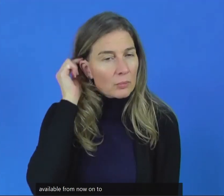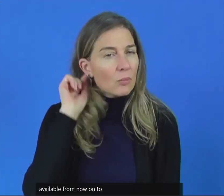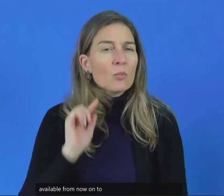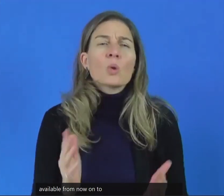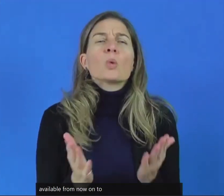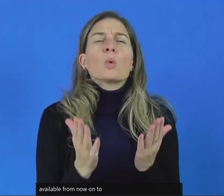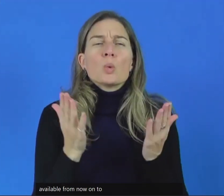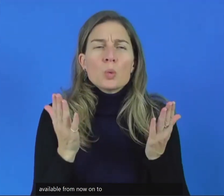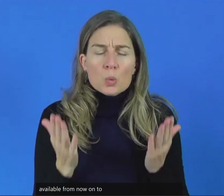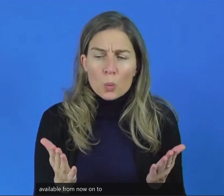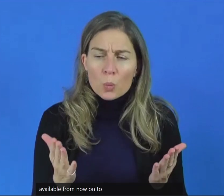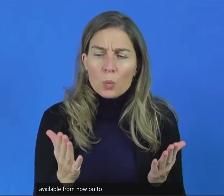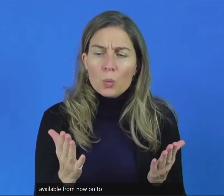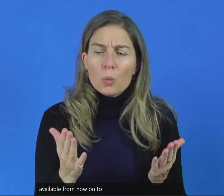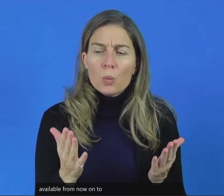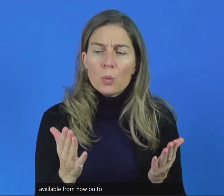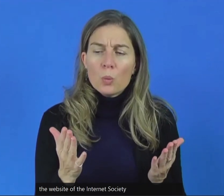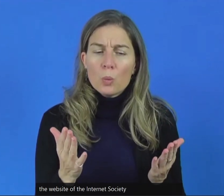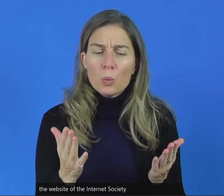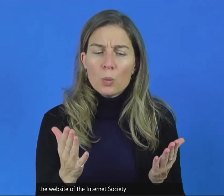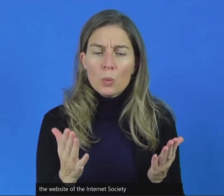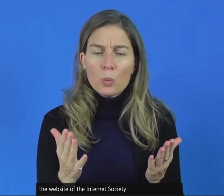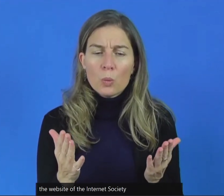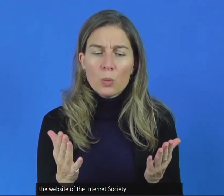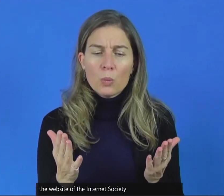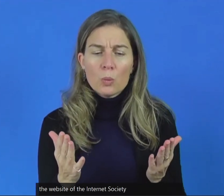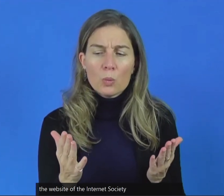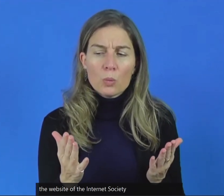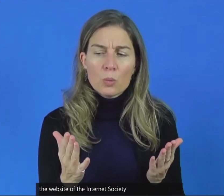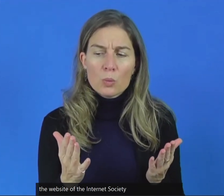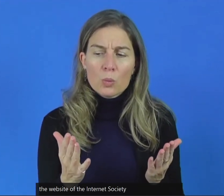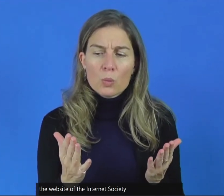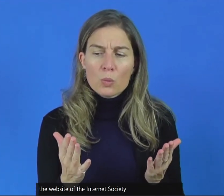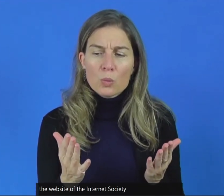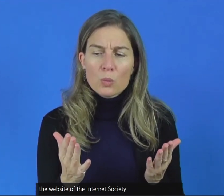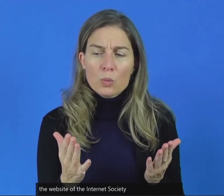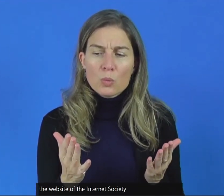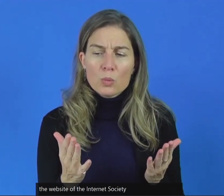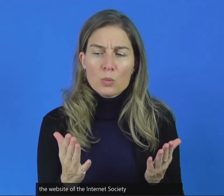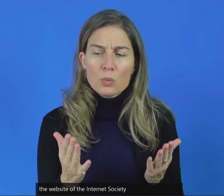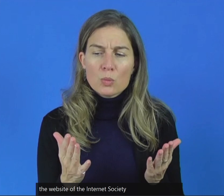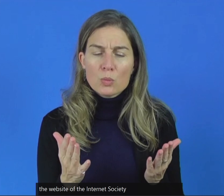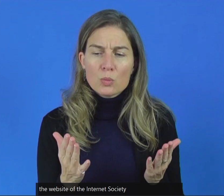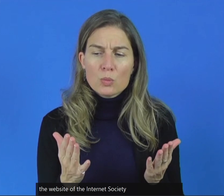160th meeting of the Internet Society board, which happened in July, and then this quarterly meeting,